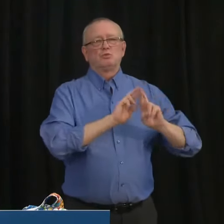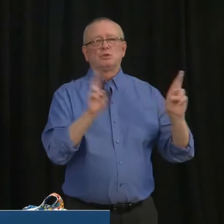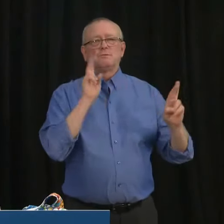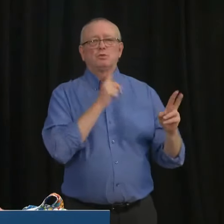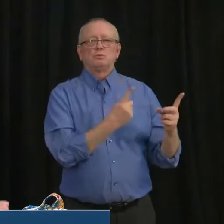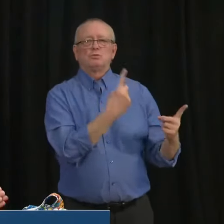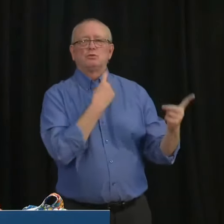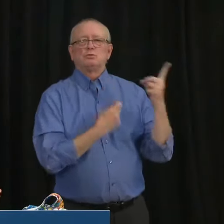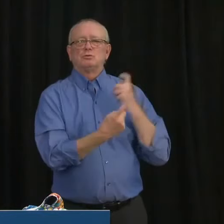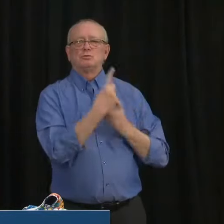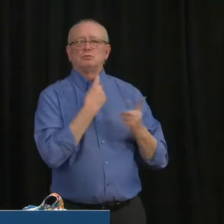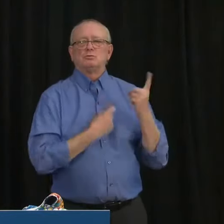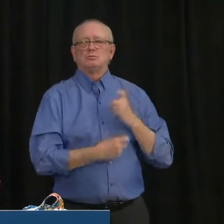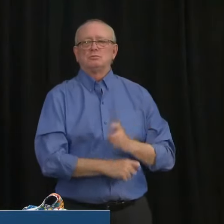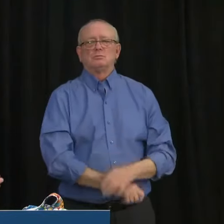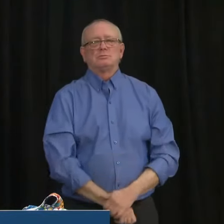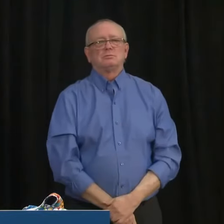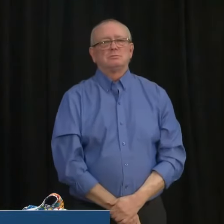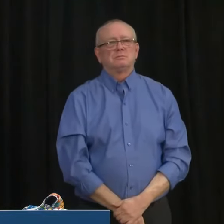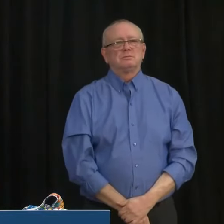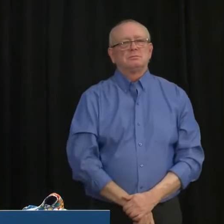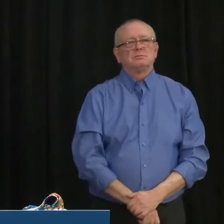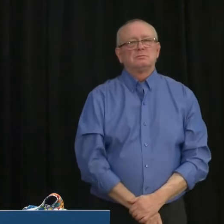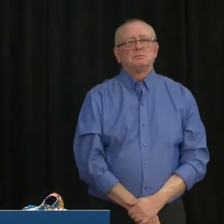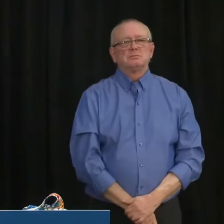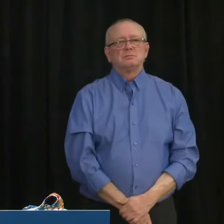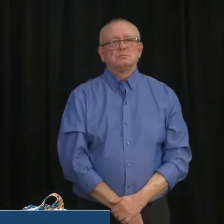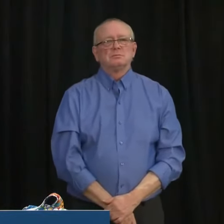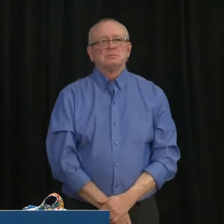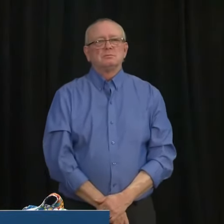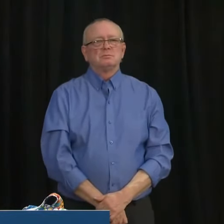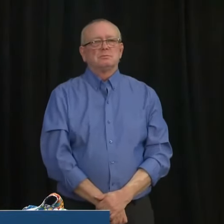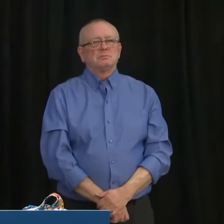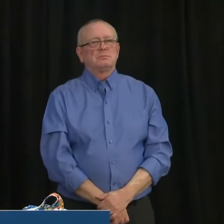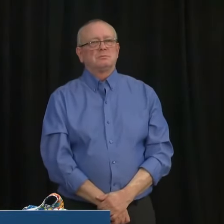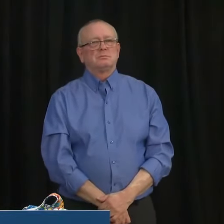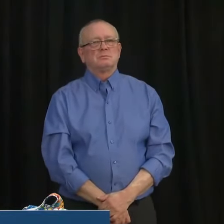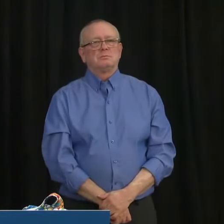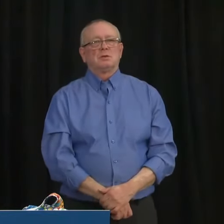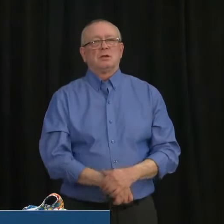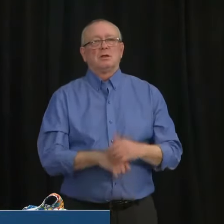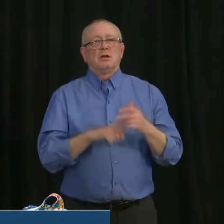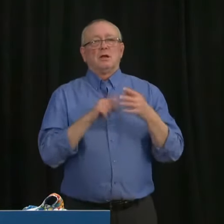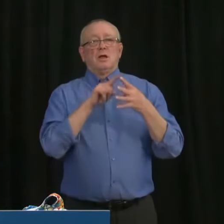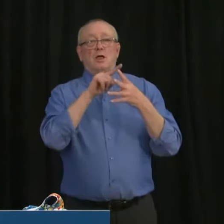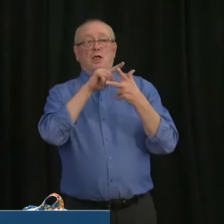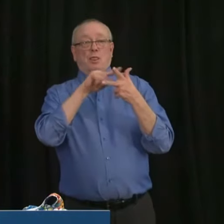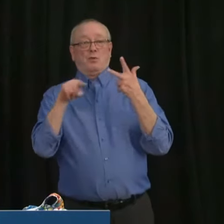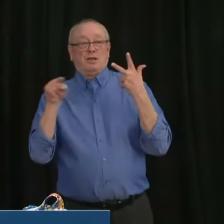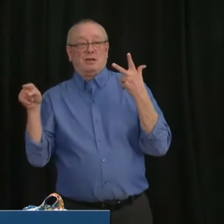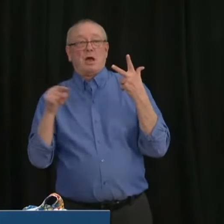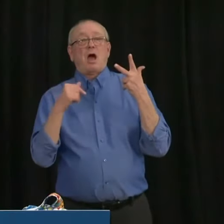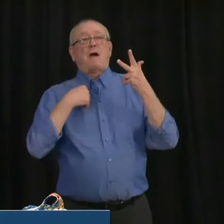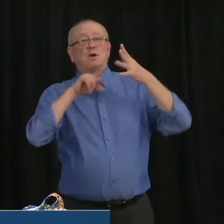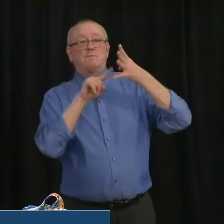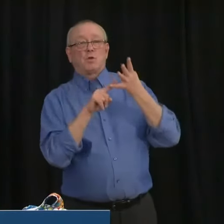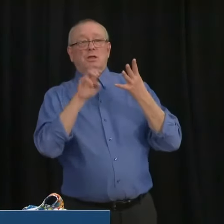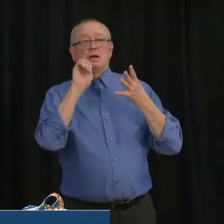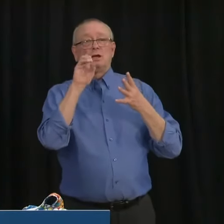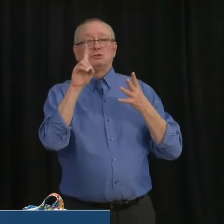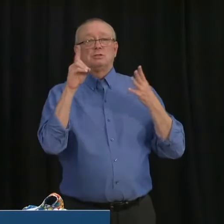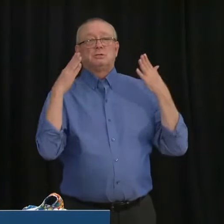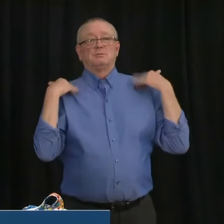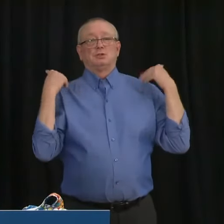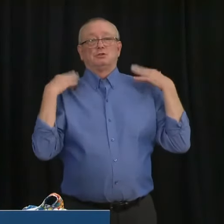In addition to Premier Kenney, Minister Shandro and Dr. Hinshaw, we also have Education Minister Adriana LaGrange, Education Deputy Minister